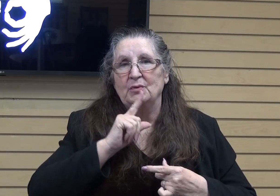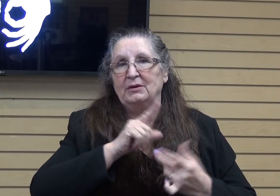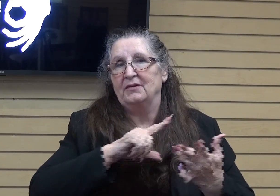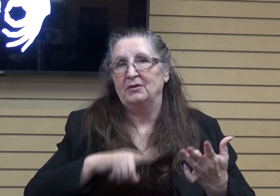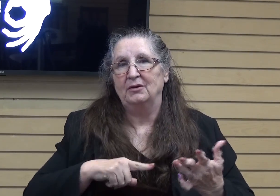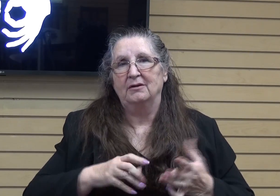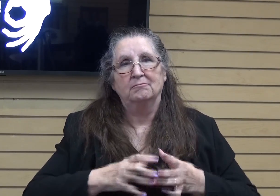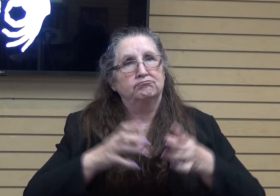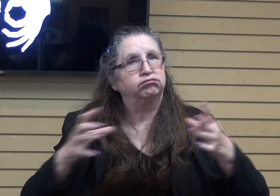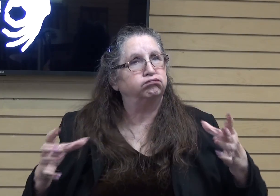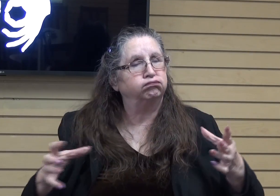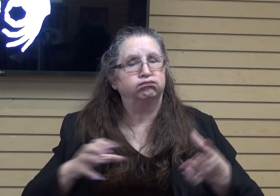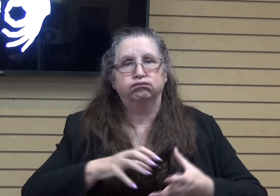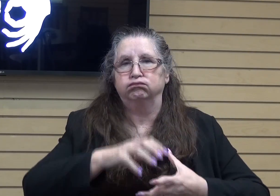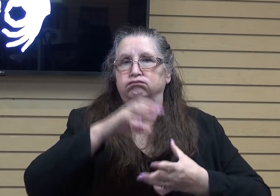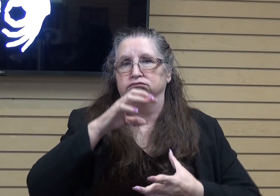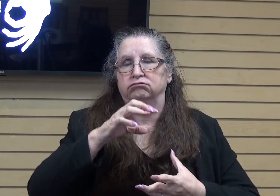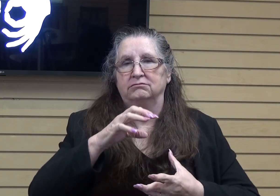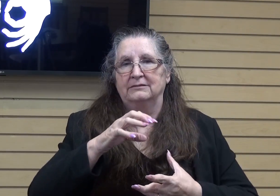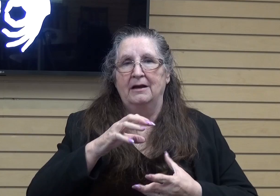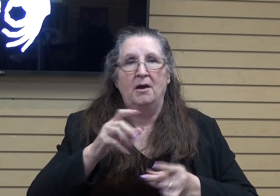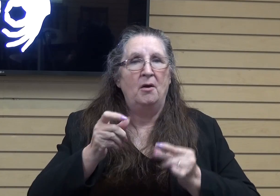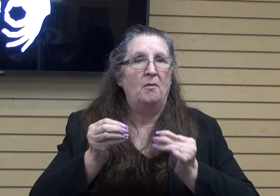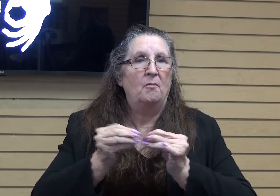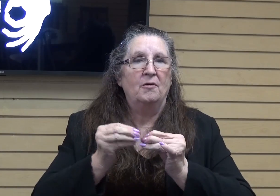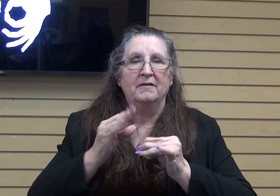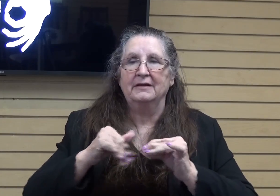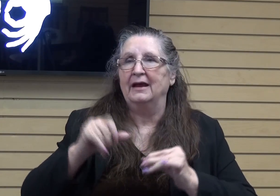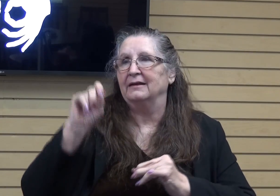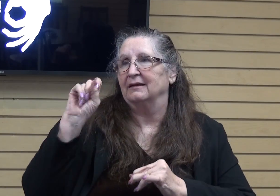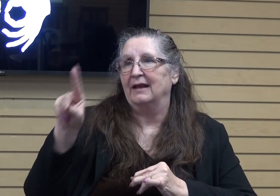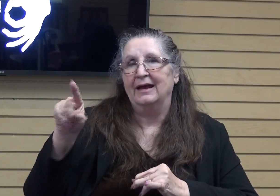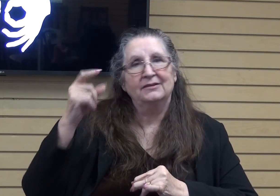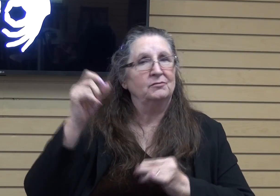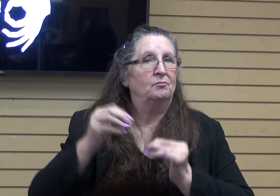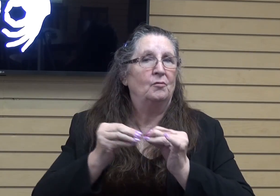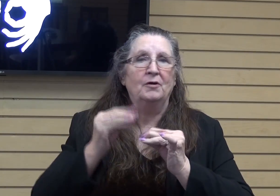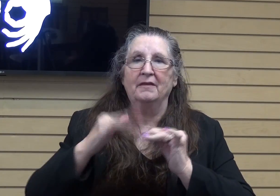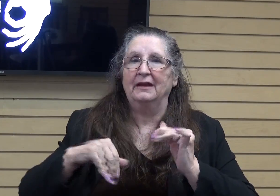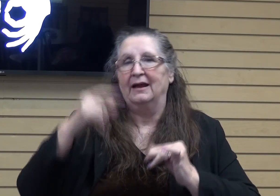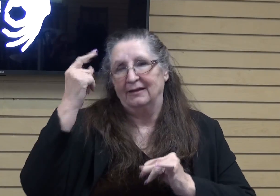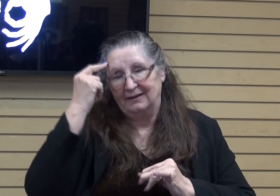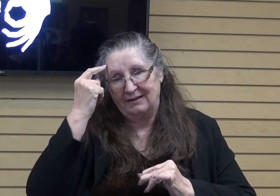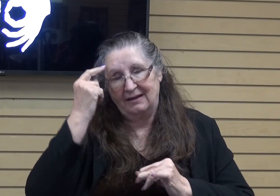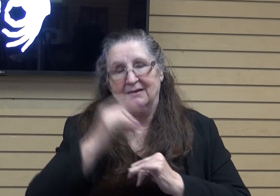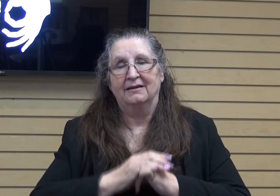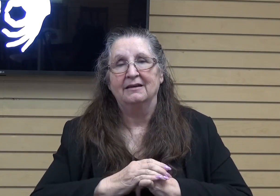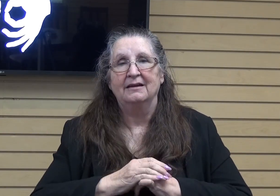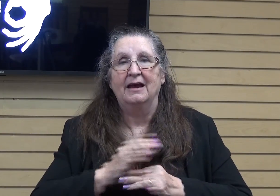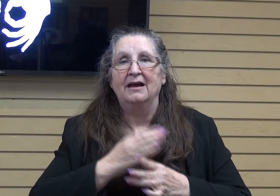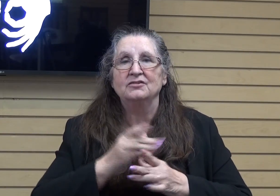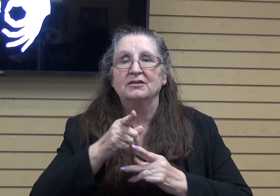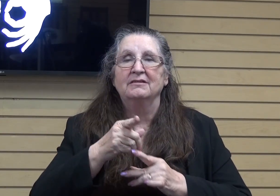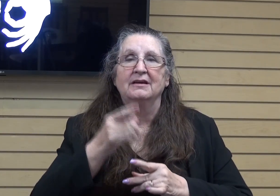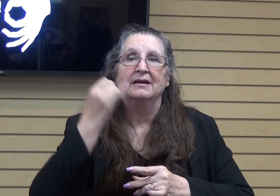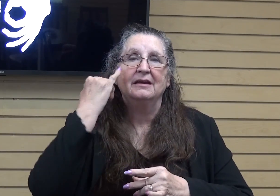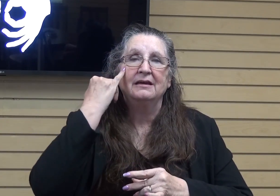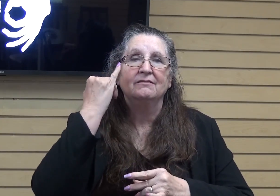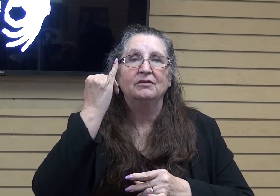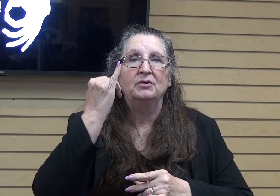and abundantly over what I could ask or think. You know, I know if I've shared with you, if any of you remember, I think when